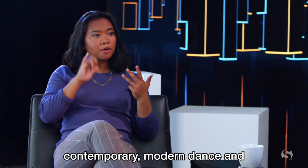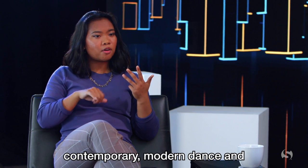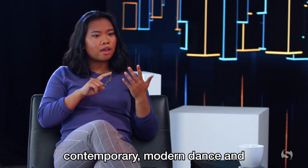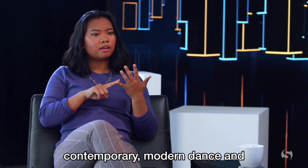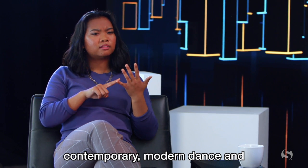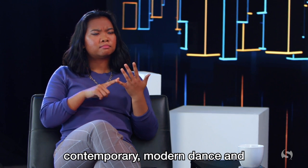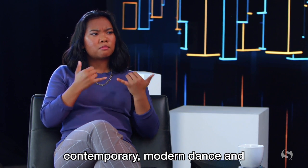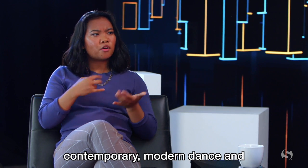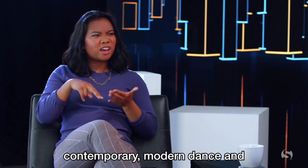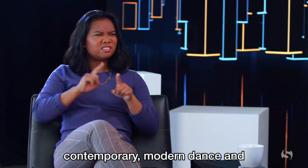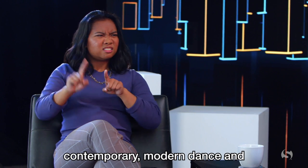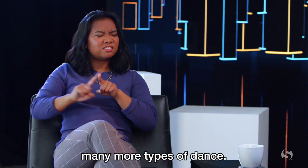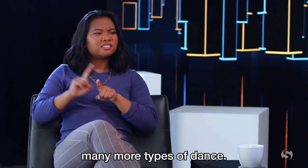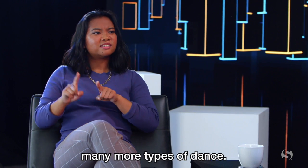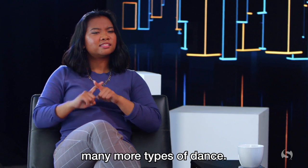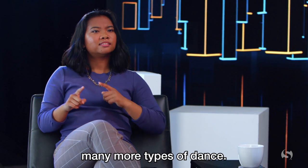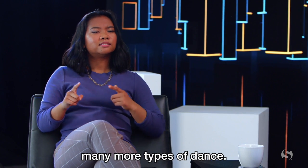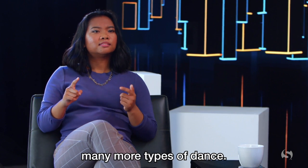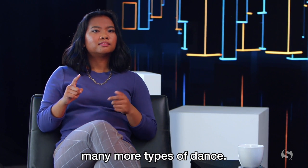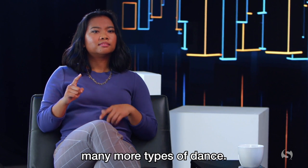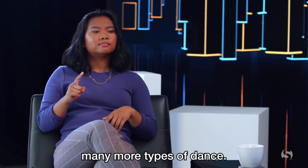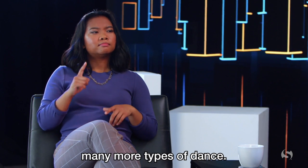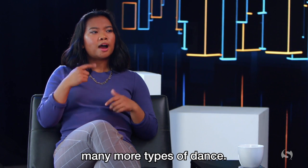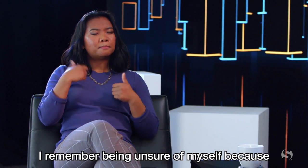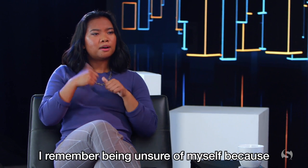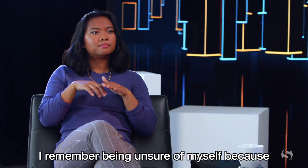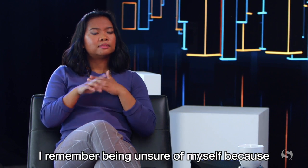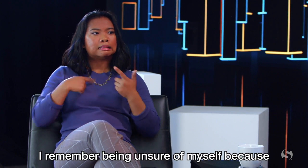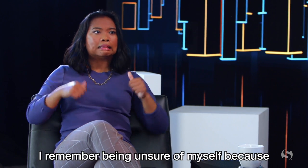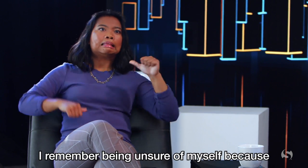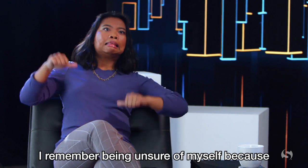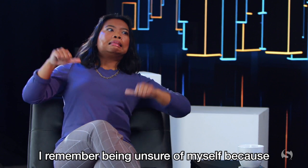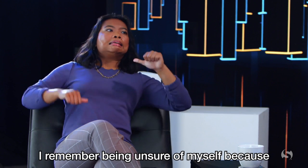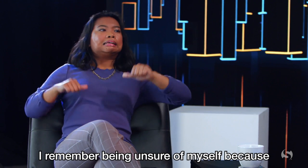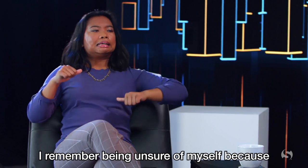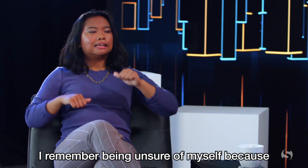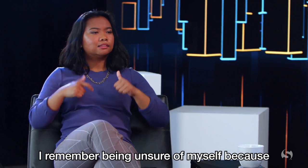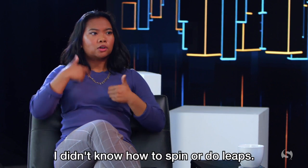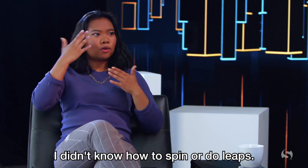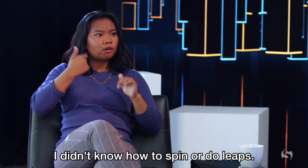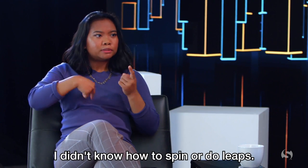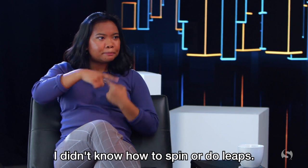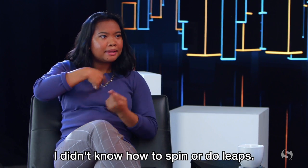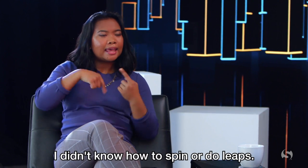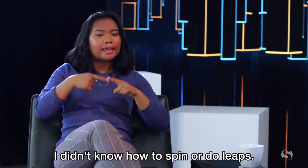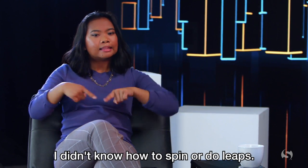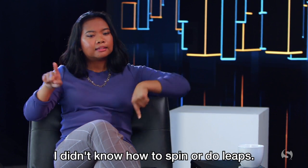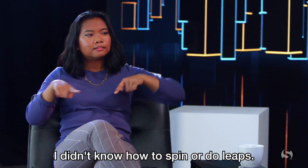contemporary, modern dance, and many more types of dance. I remember being unsure of myself because I didn't know how to spin or do